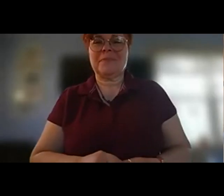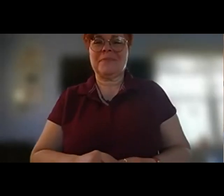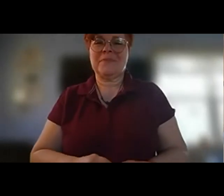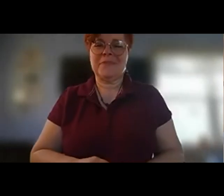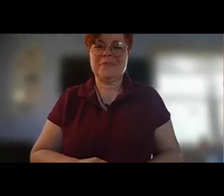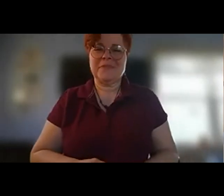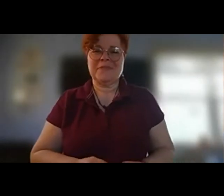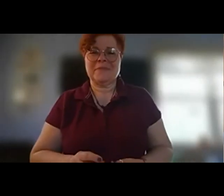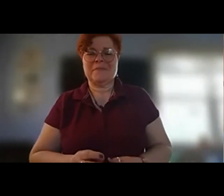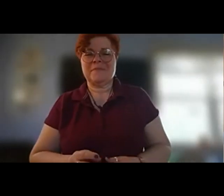no i'm sorry